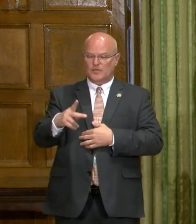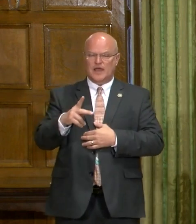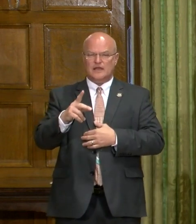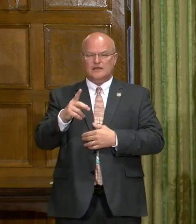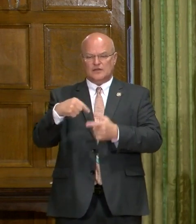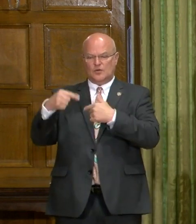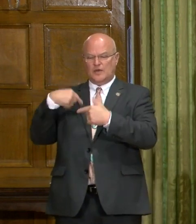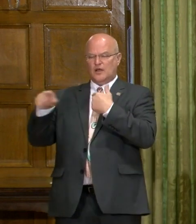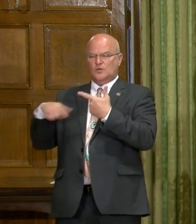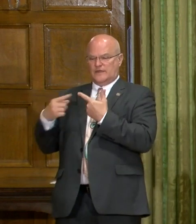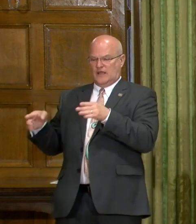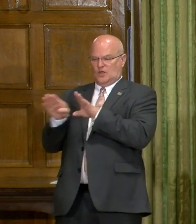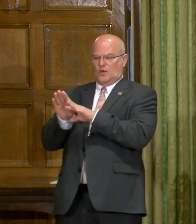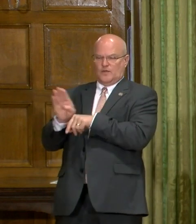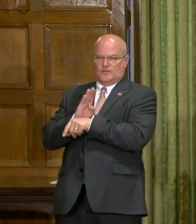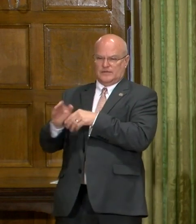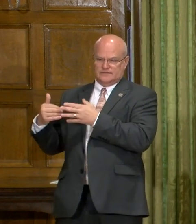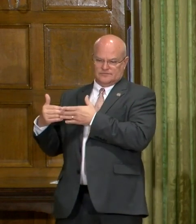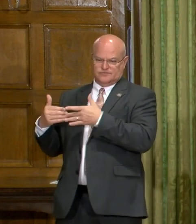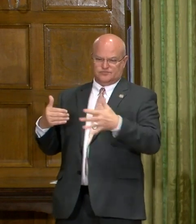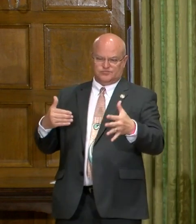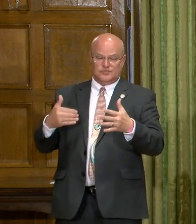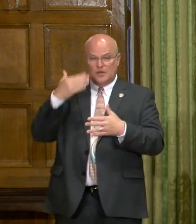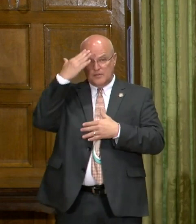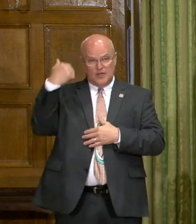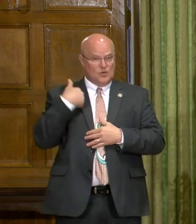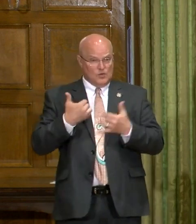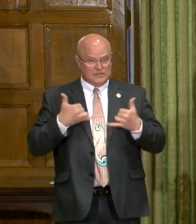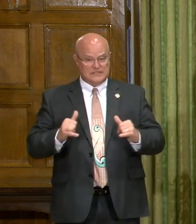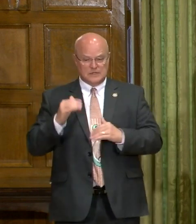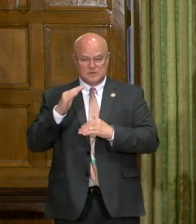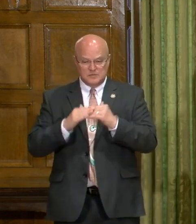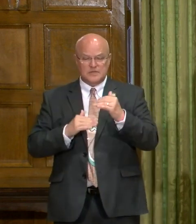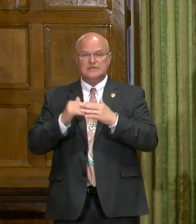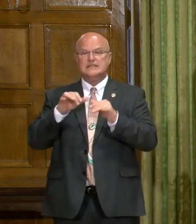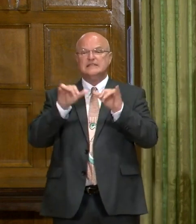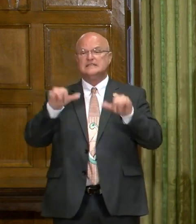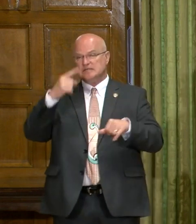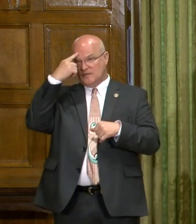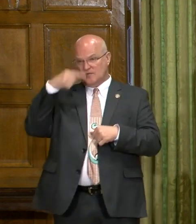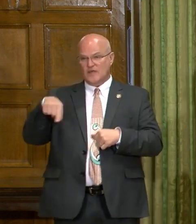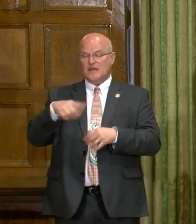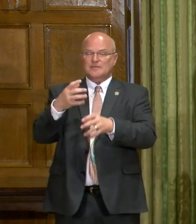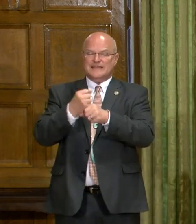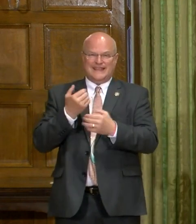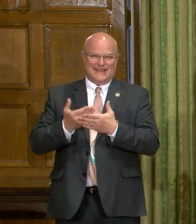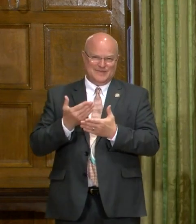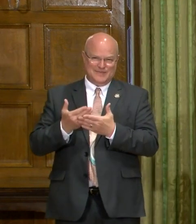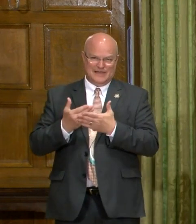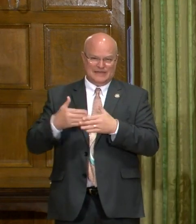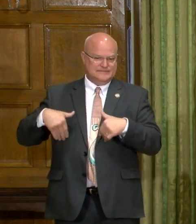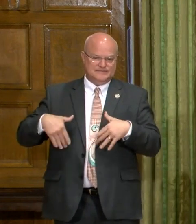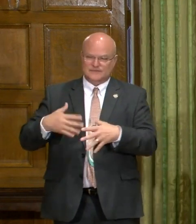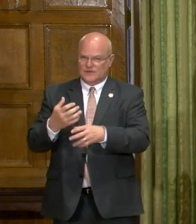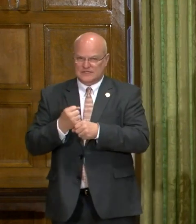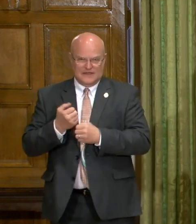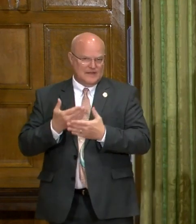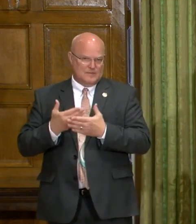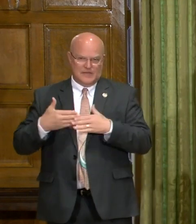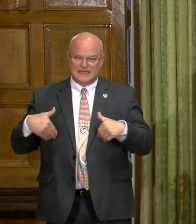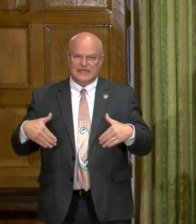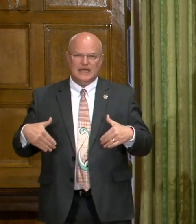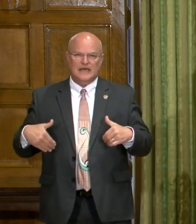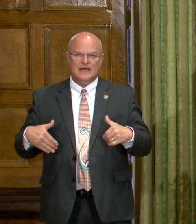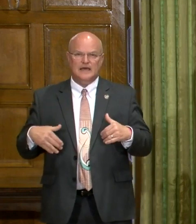to whenever they close their business. And cause we're still building the system for them to get that money. They have not received those